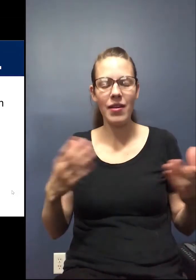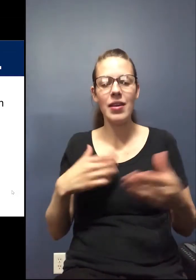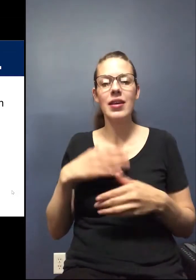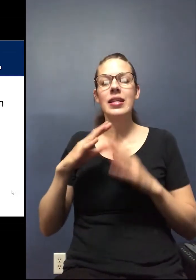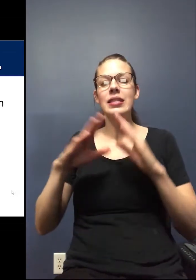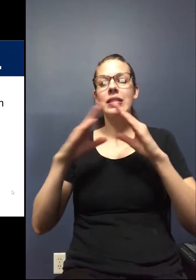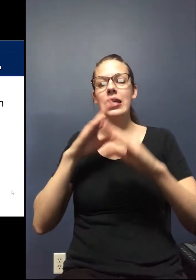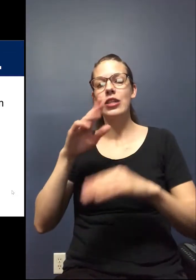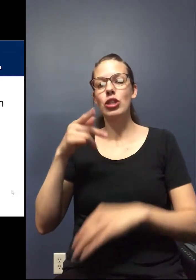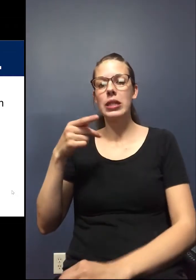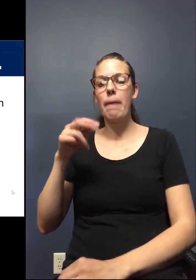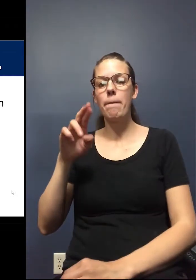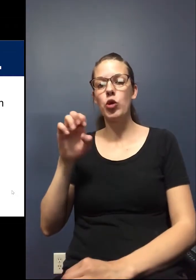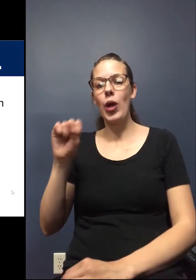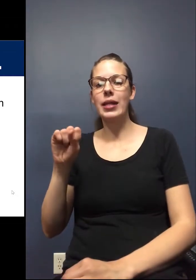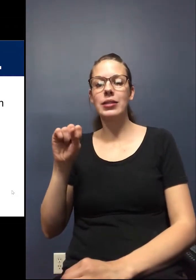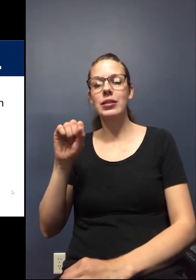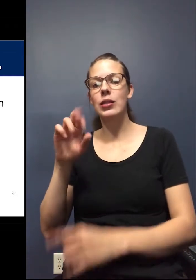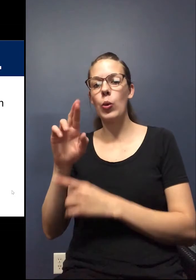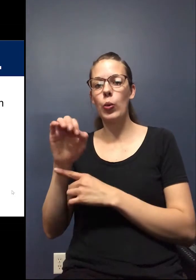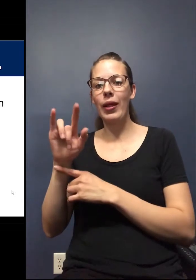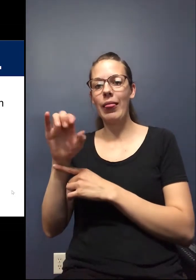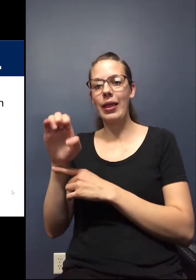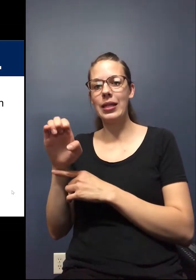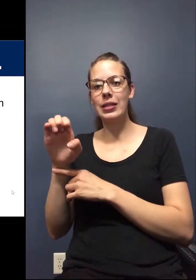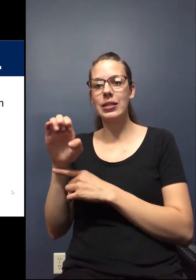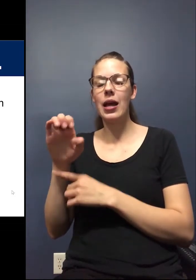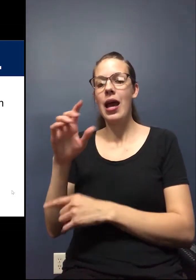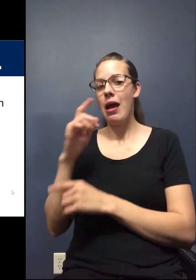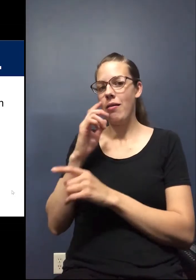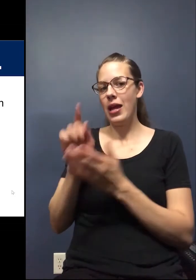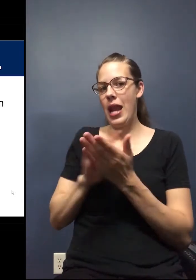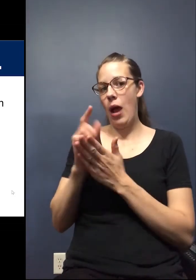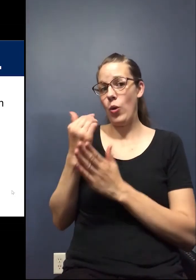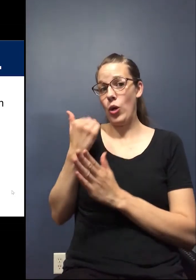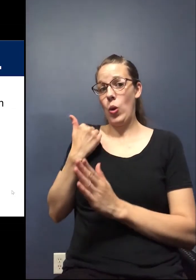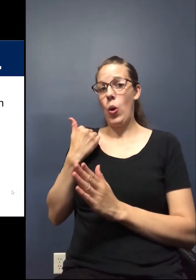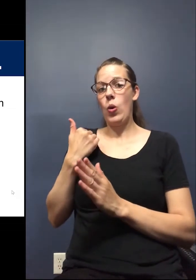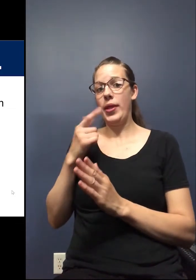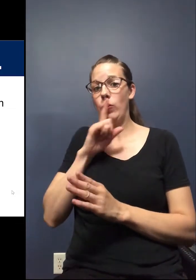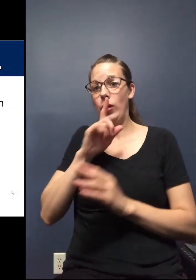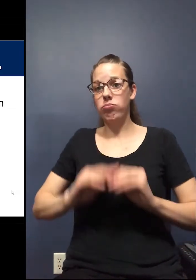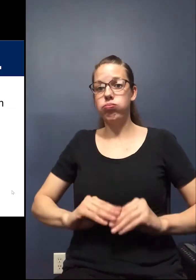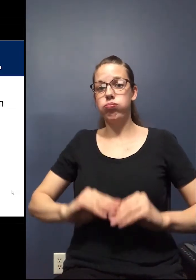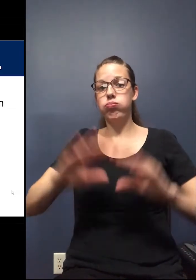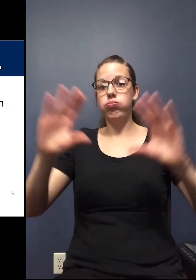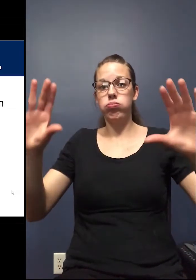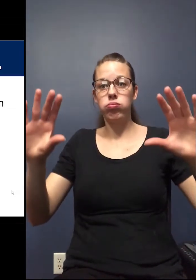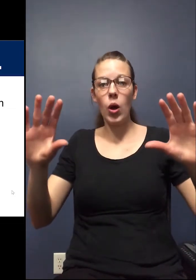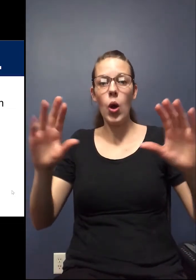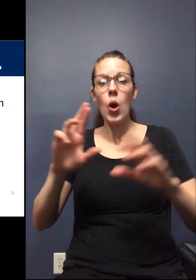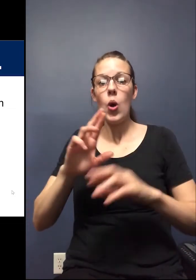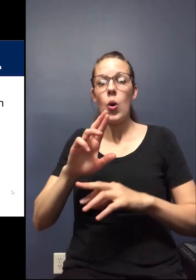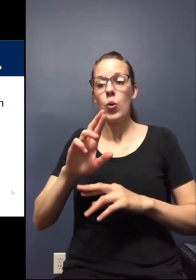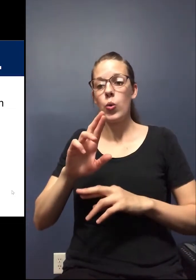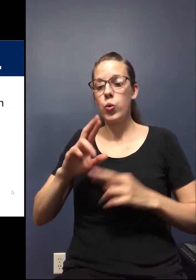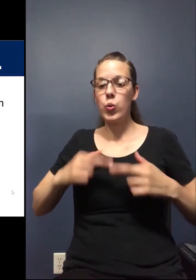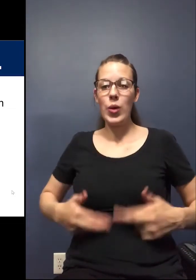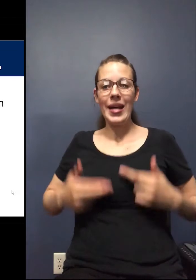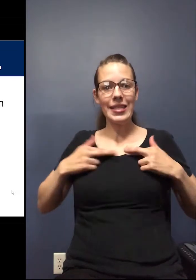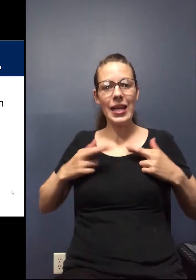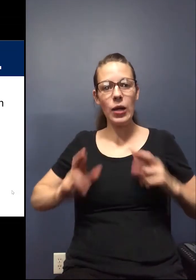city just put out a press release within the last hour that we are launching really a resident readiness survey.